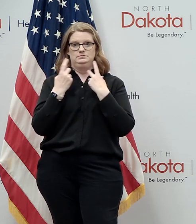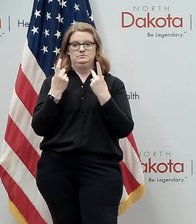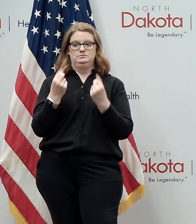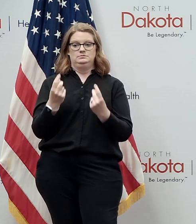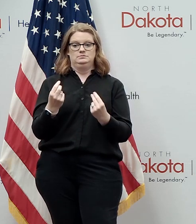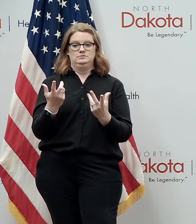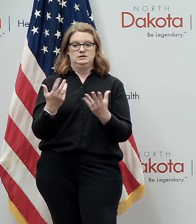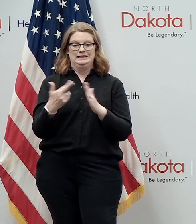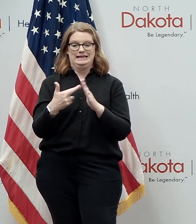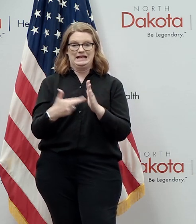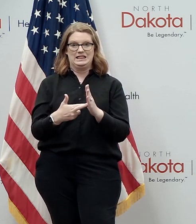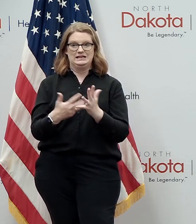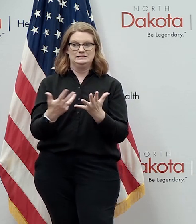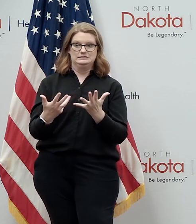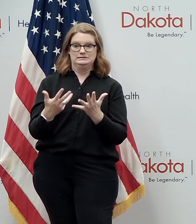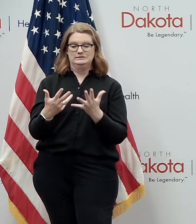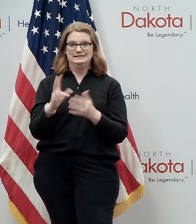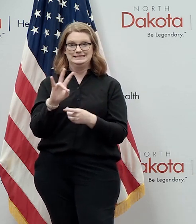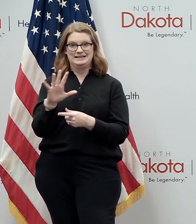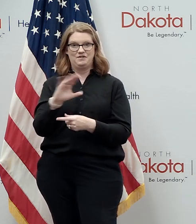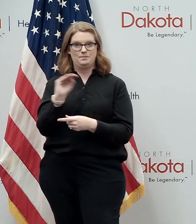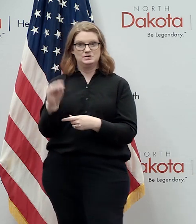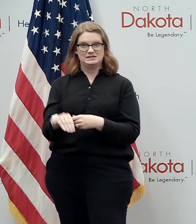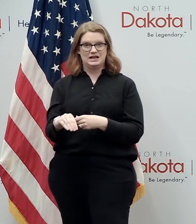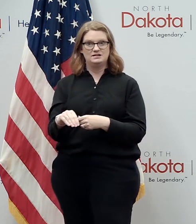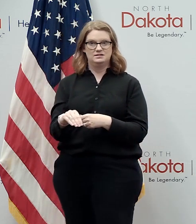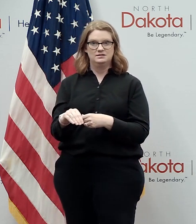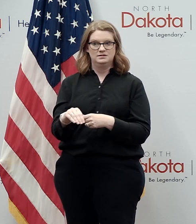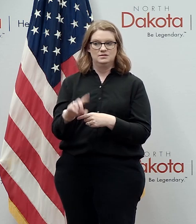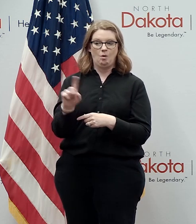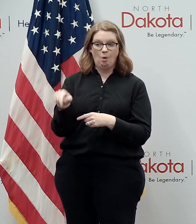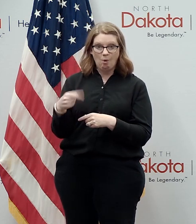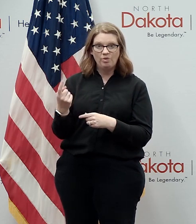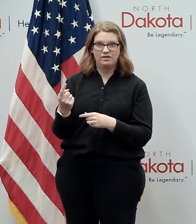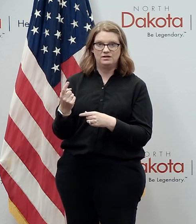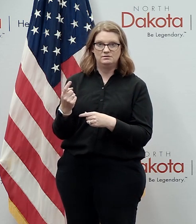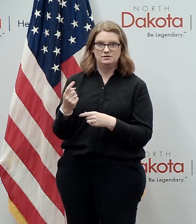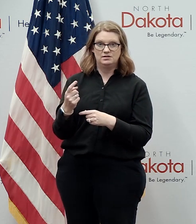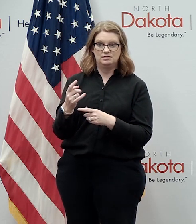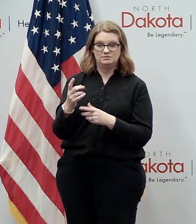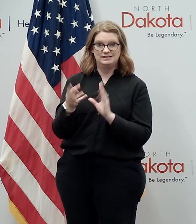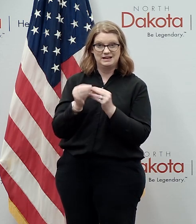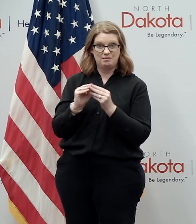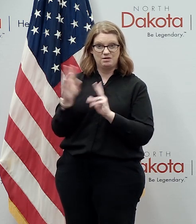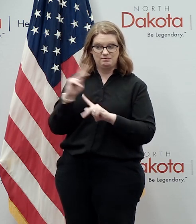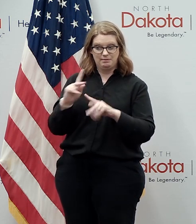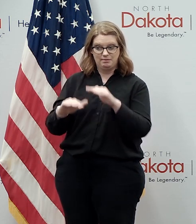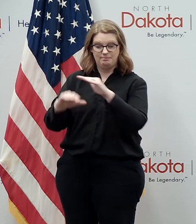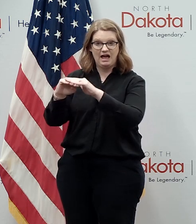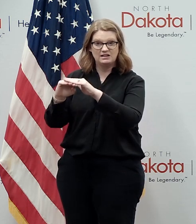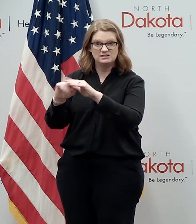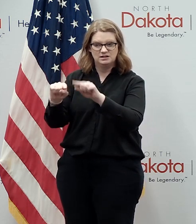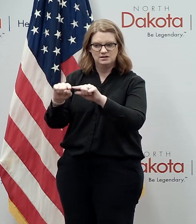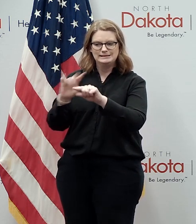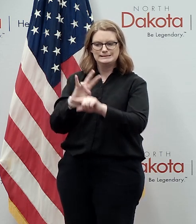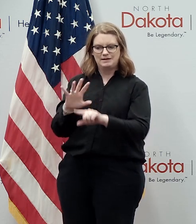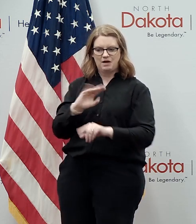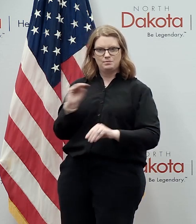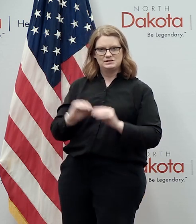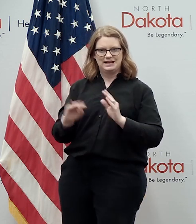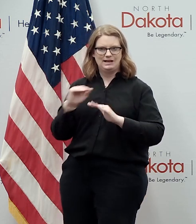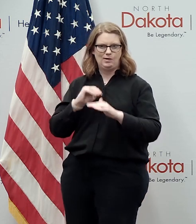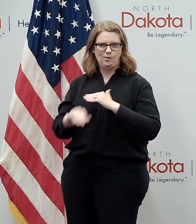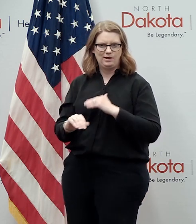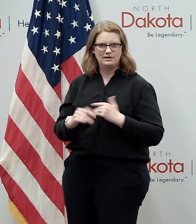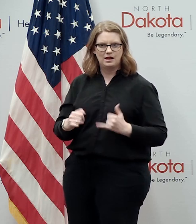uh guidelines are suggesting you know 75 capacity uh then uh you got to change business models i mean i but i've seen